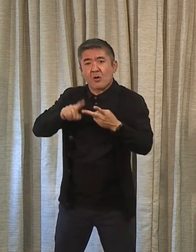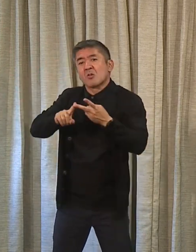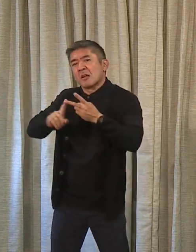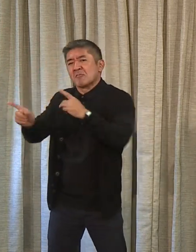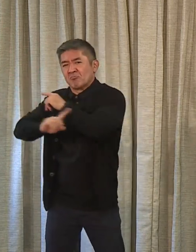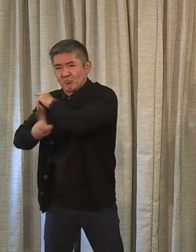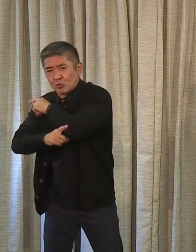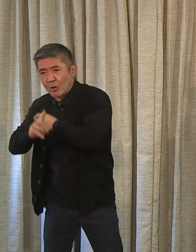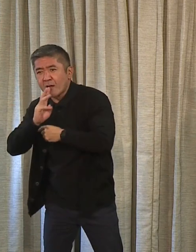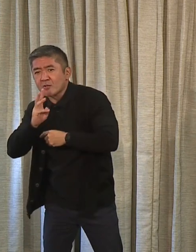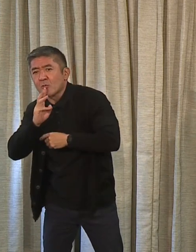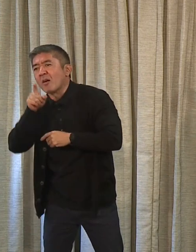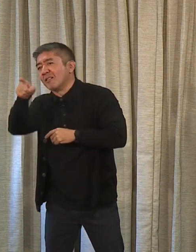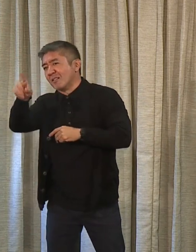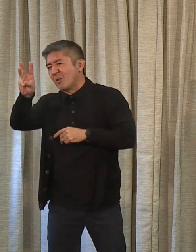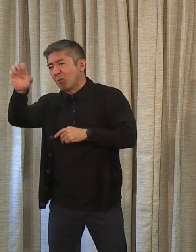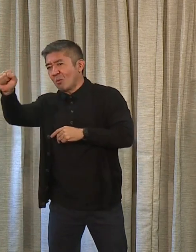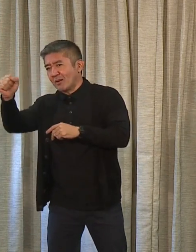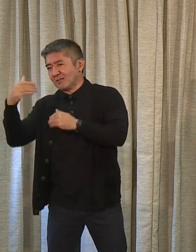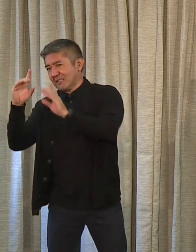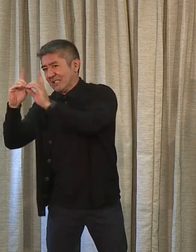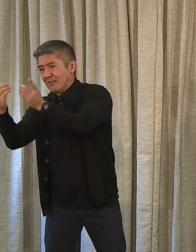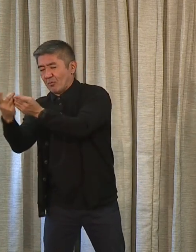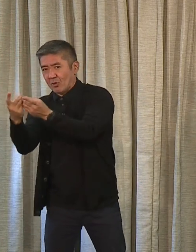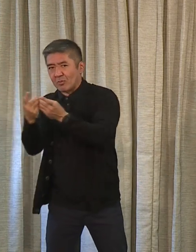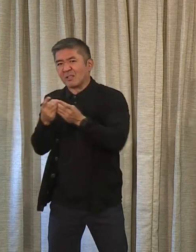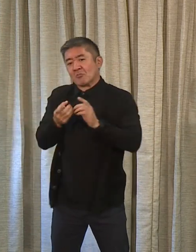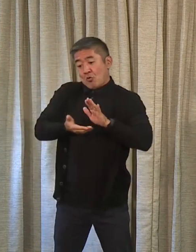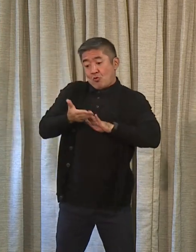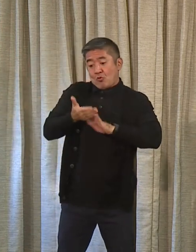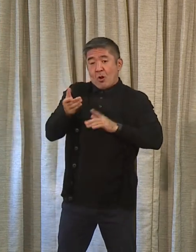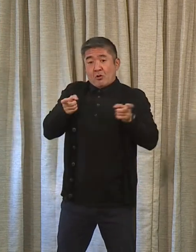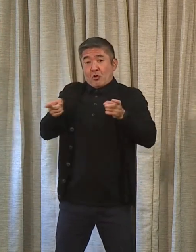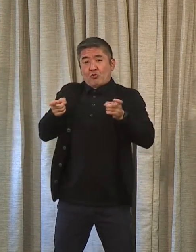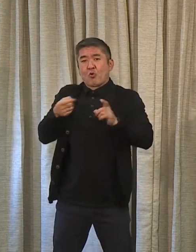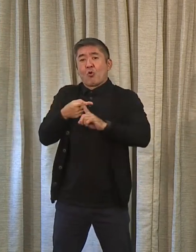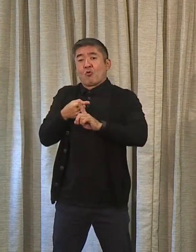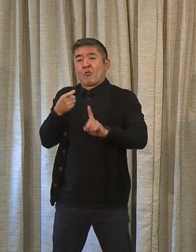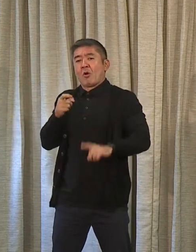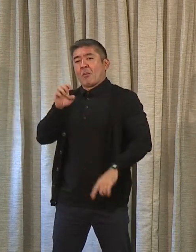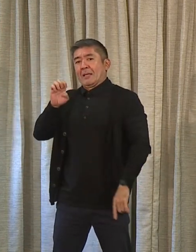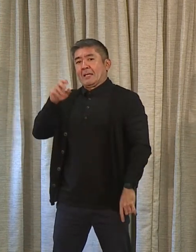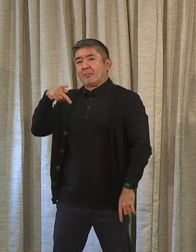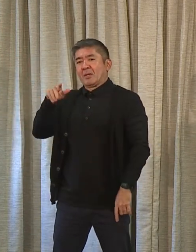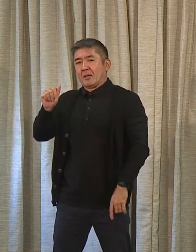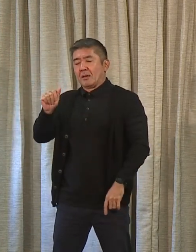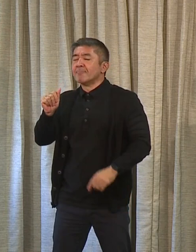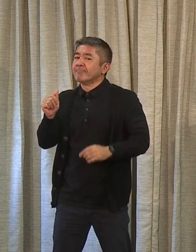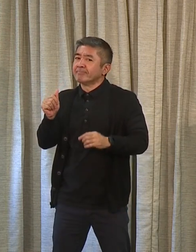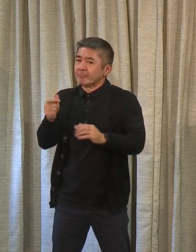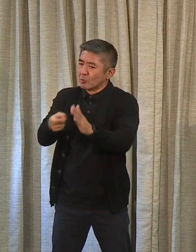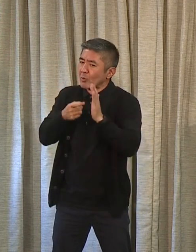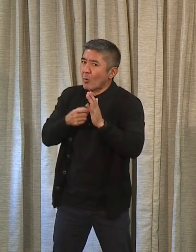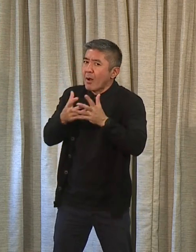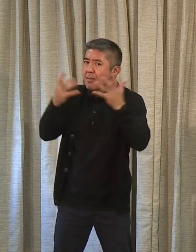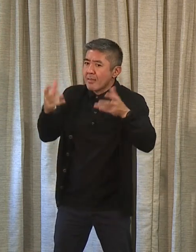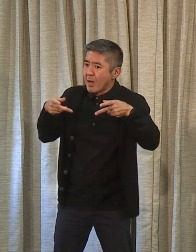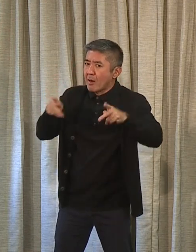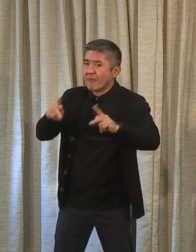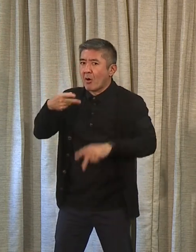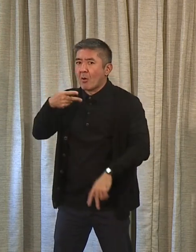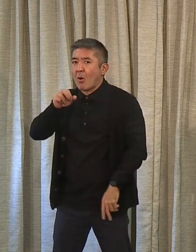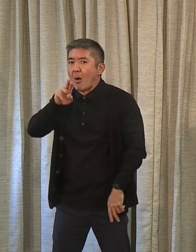West's area. And this is run by the EPA. So there's a lot of permit required things that we have to do.